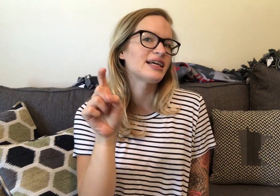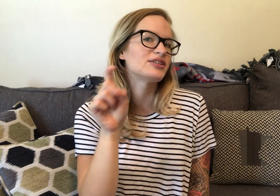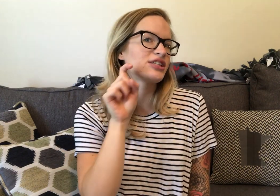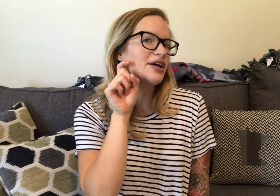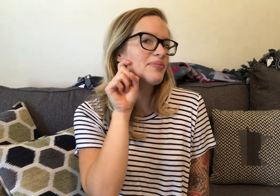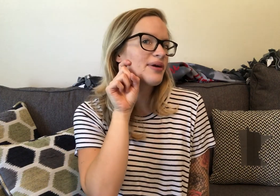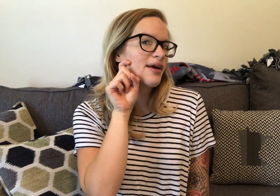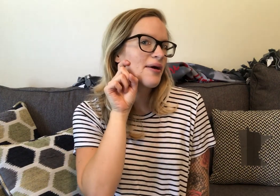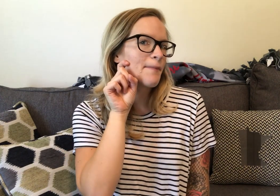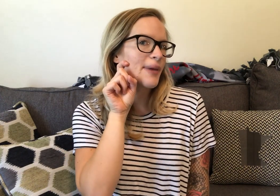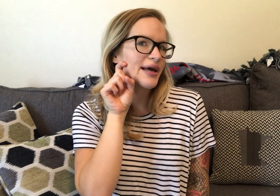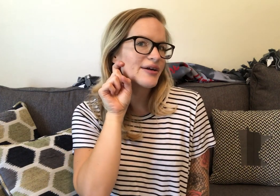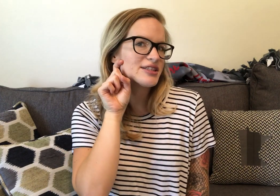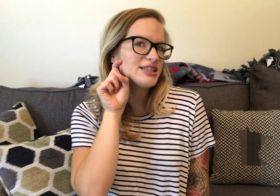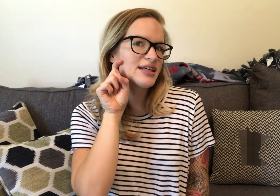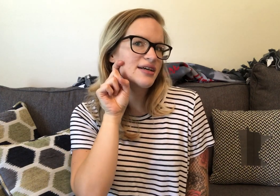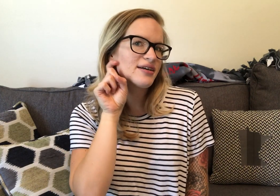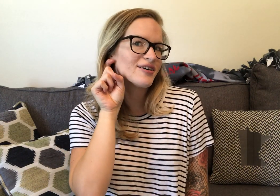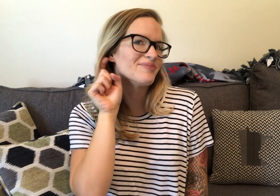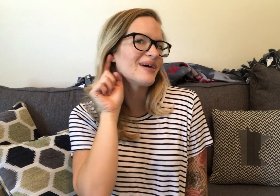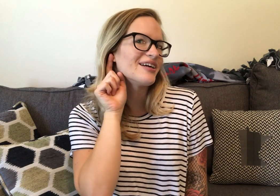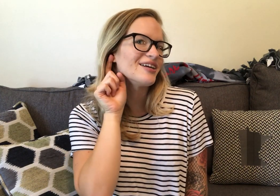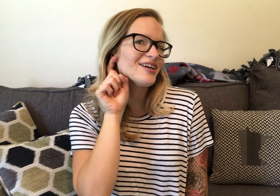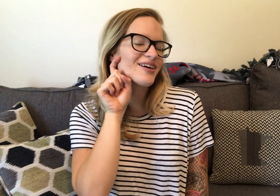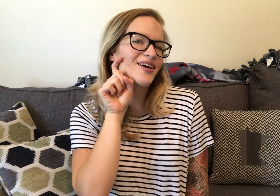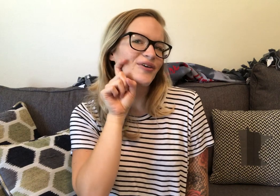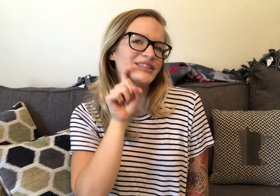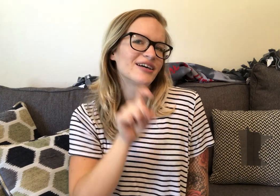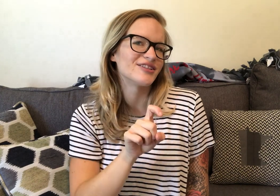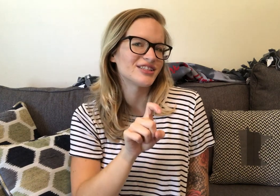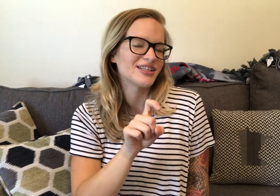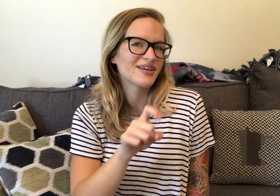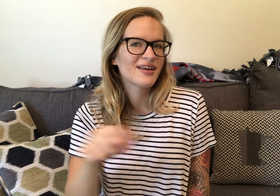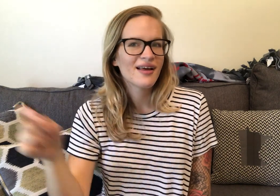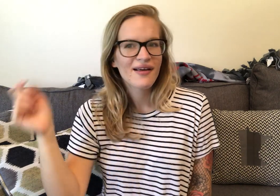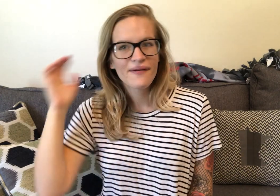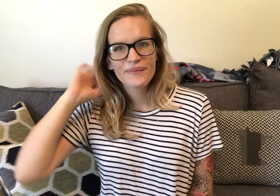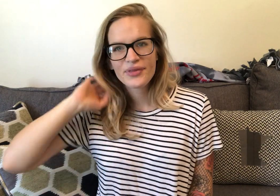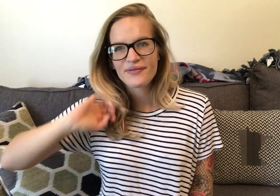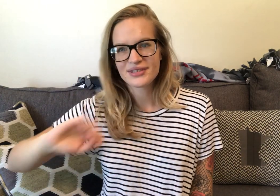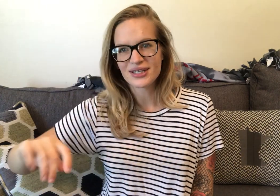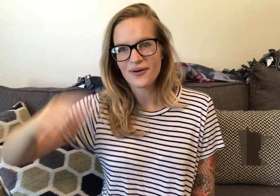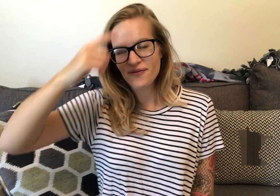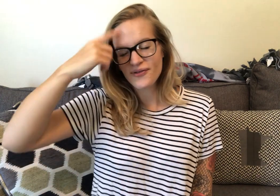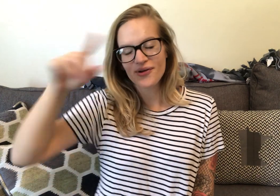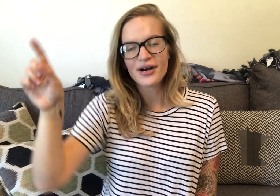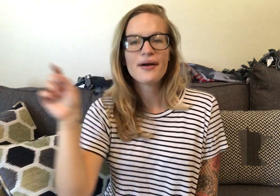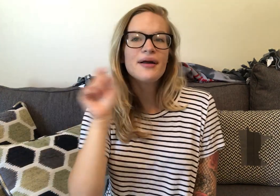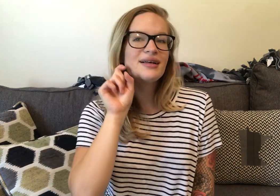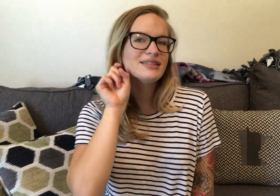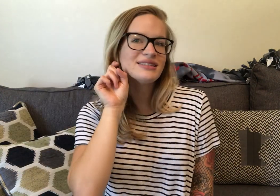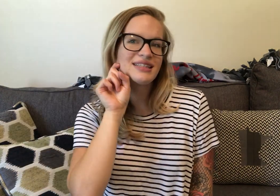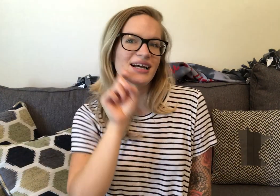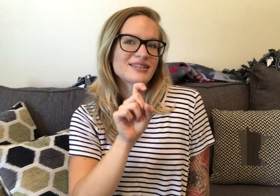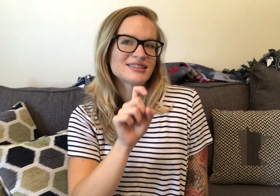hand shape. By your cheek. Or by your ear. Going down your cheek. So. Four. Sex.